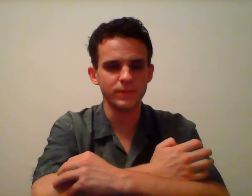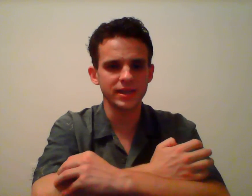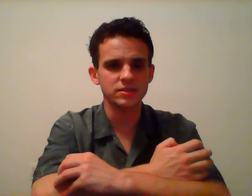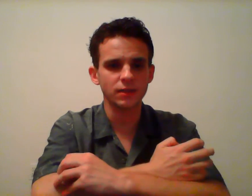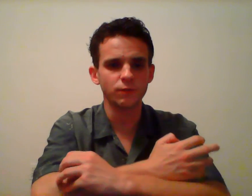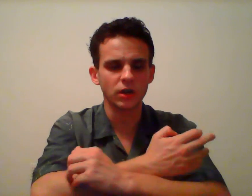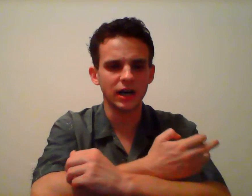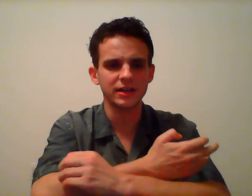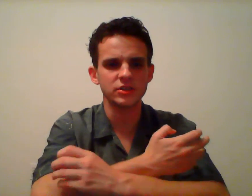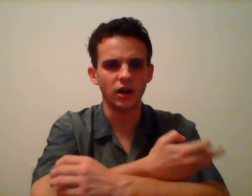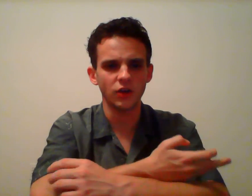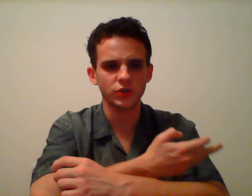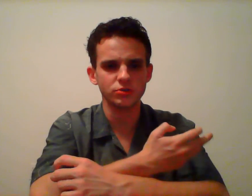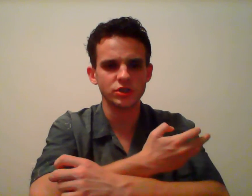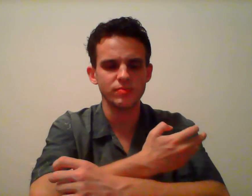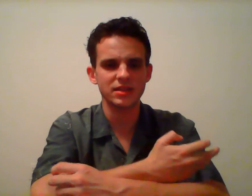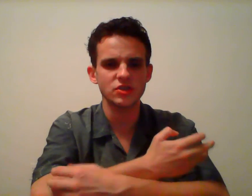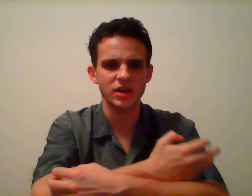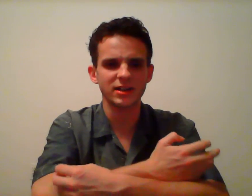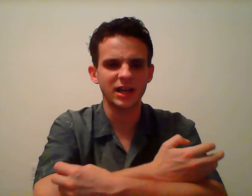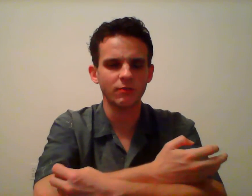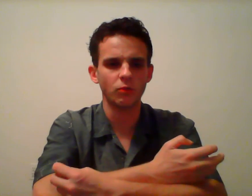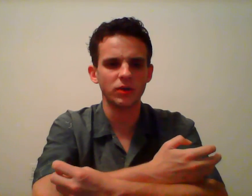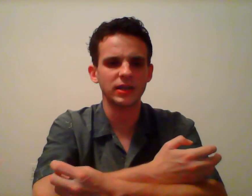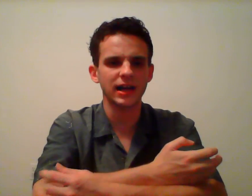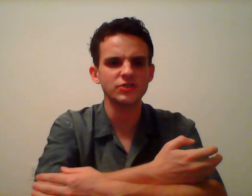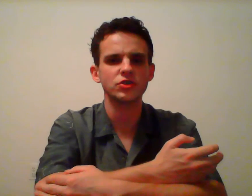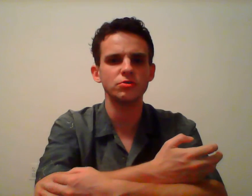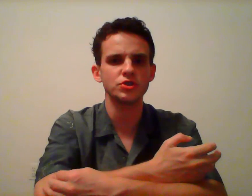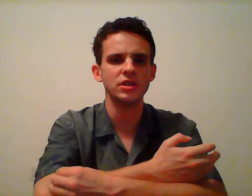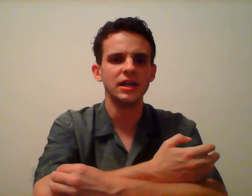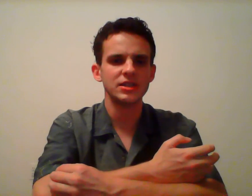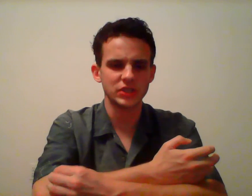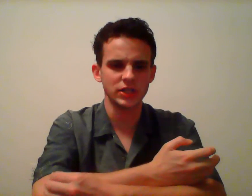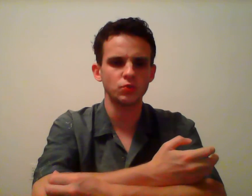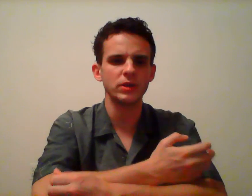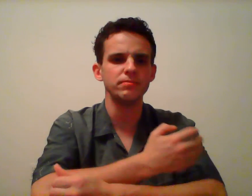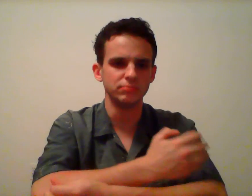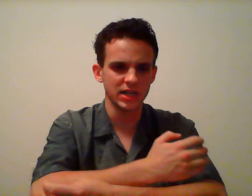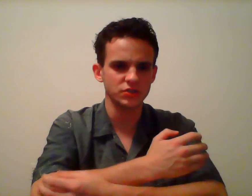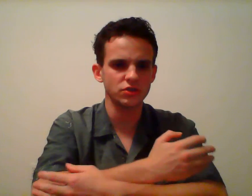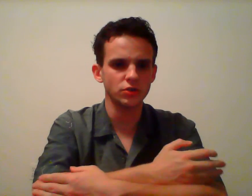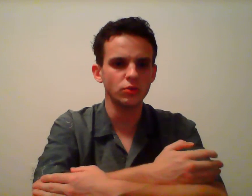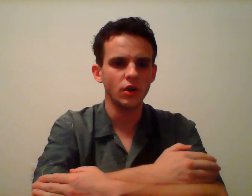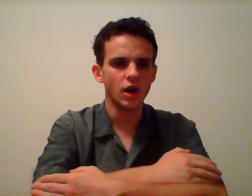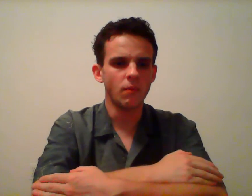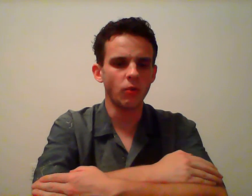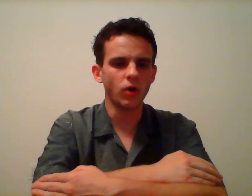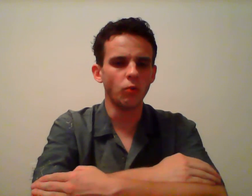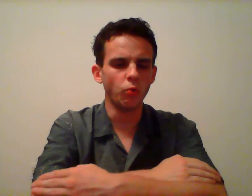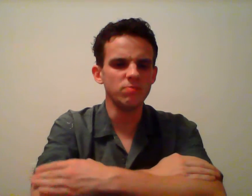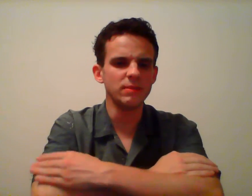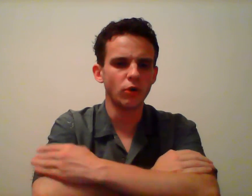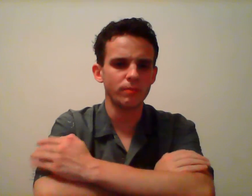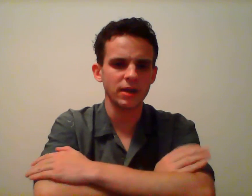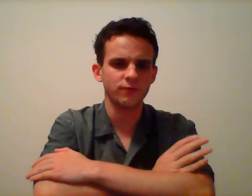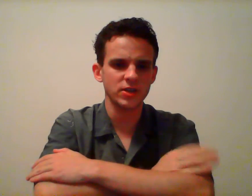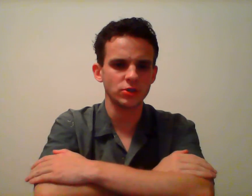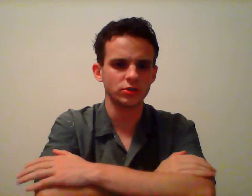The biggest thing for Khan is also just to make this not a topic about what the Constitution says we must do, but what would be more beneficial